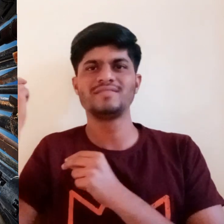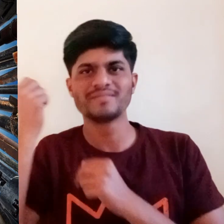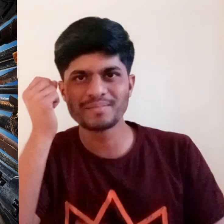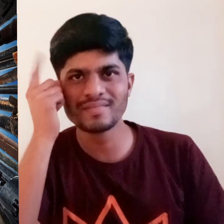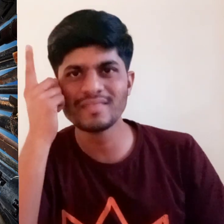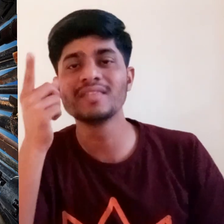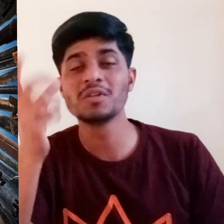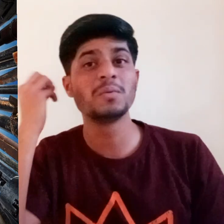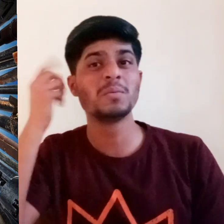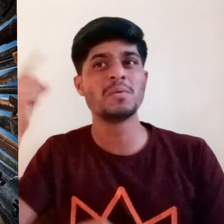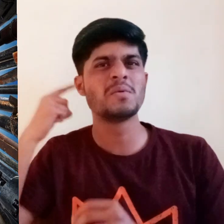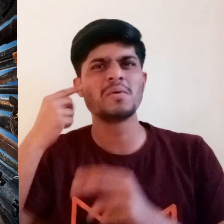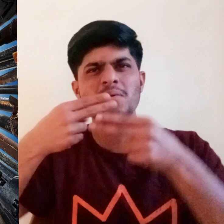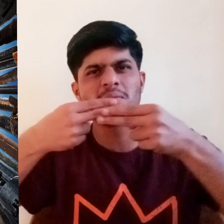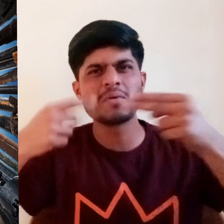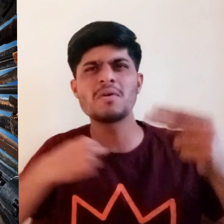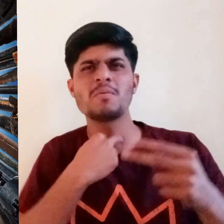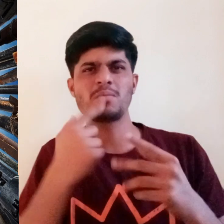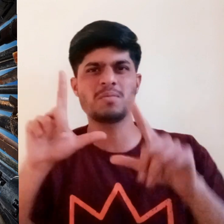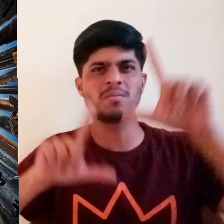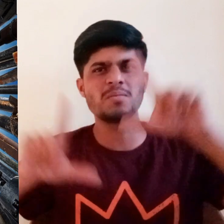All right. Thank